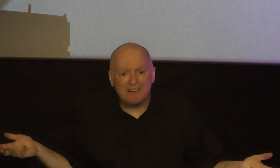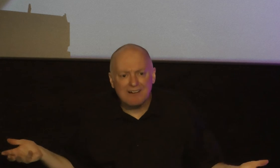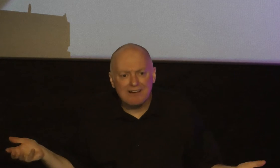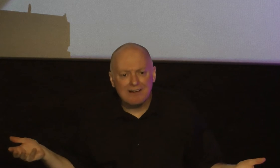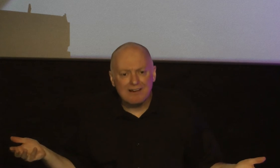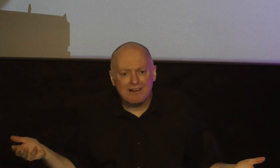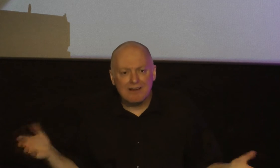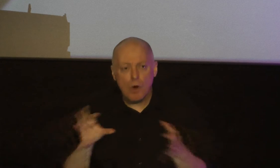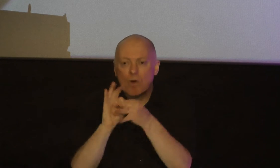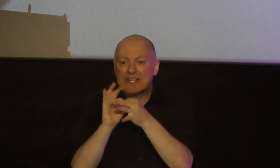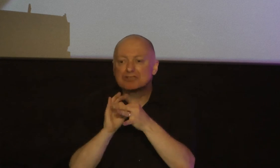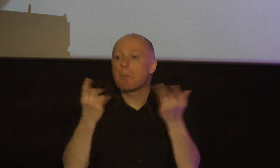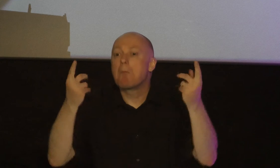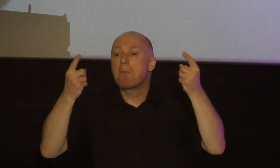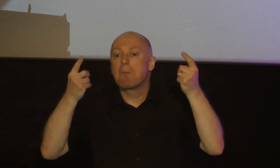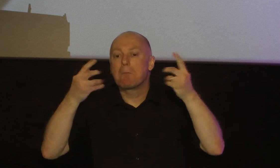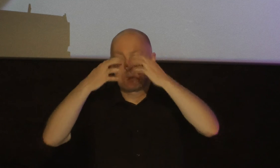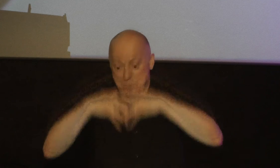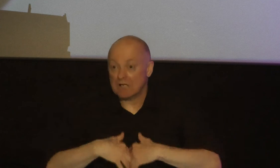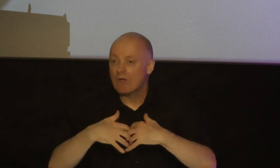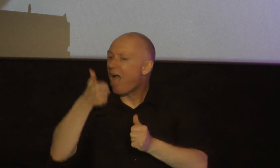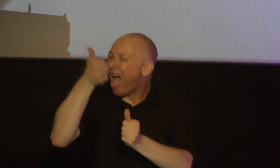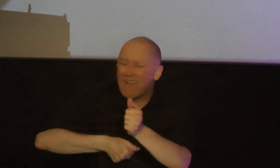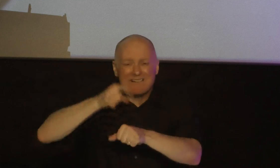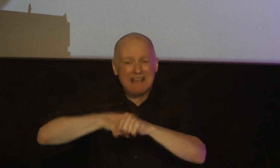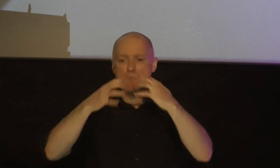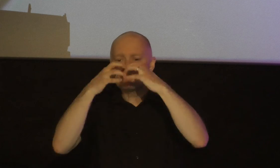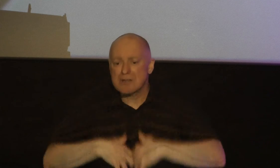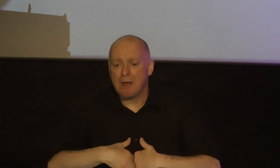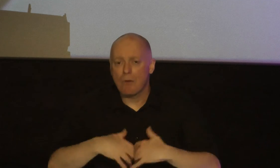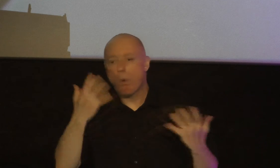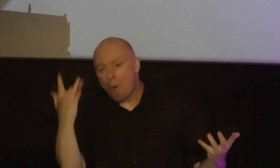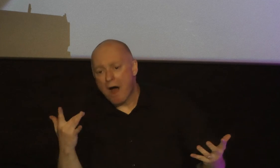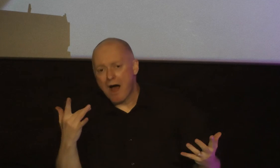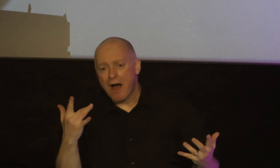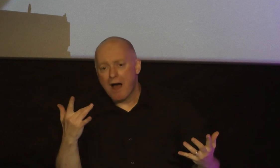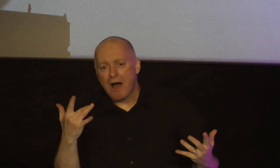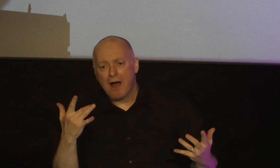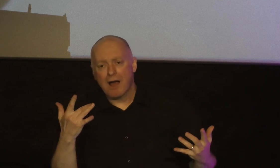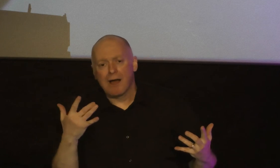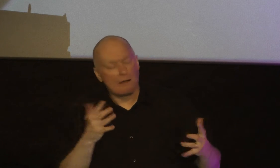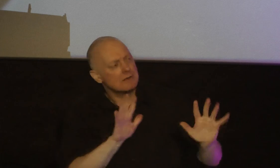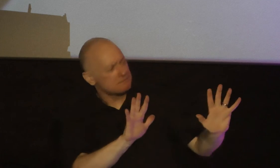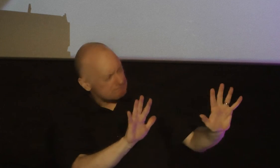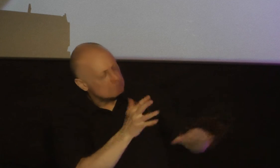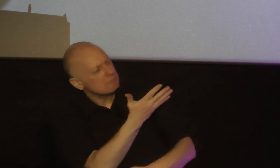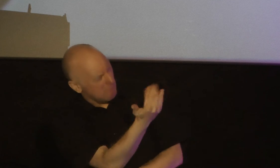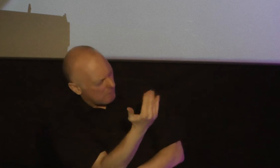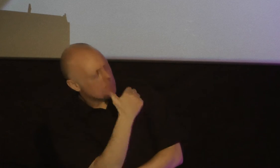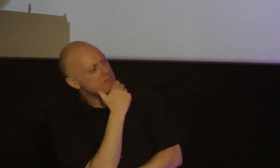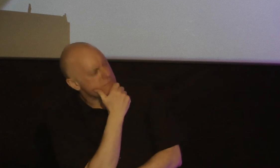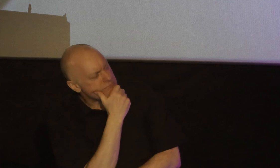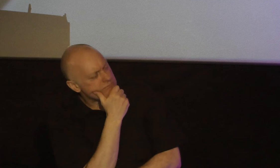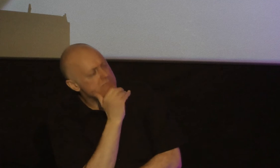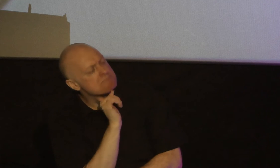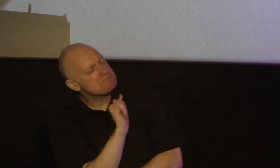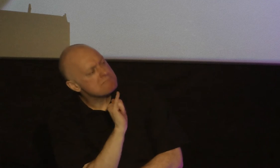relationship breaks down every time because people need to be acknowledged they need to be heard and the only way you can meet that